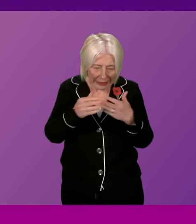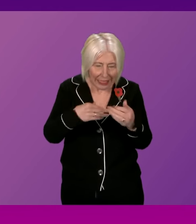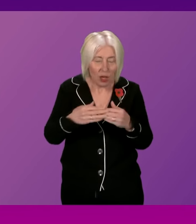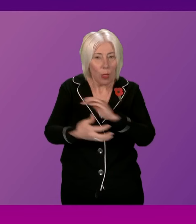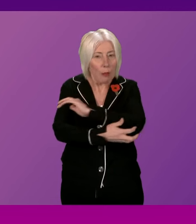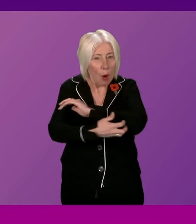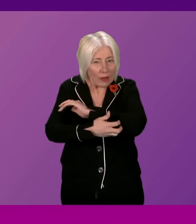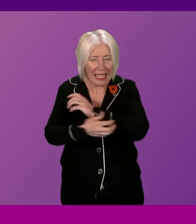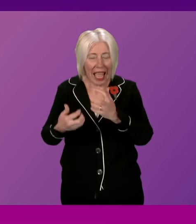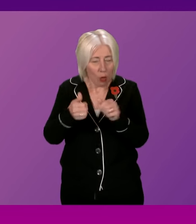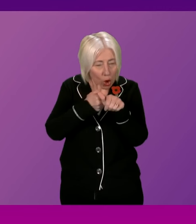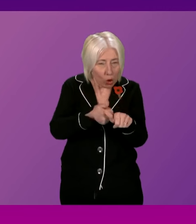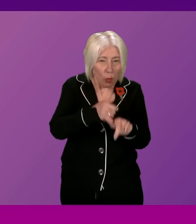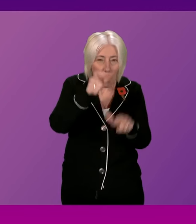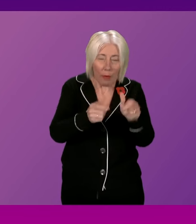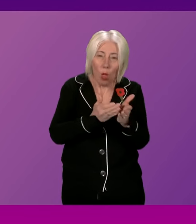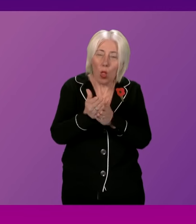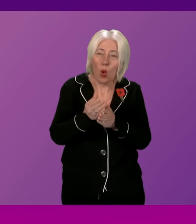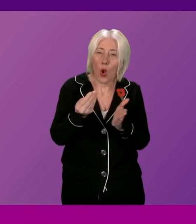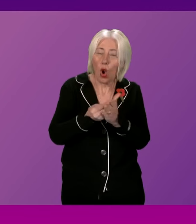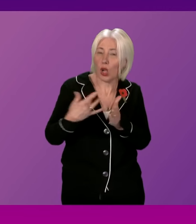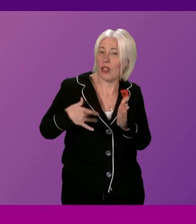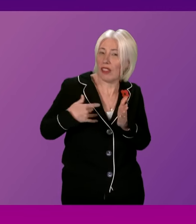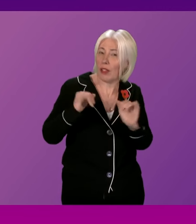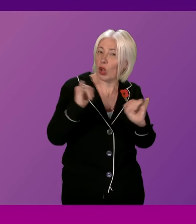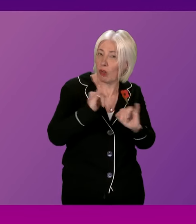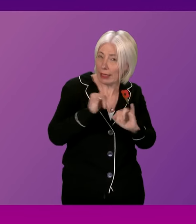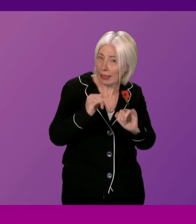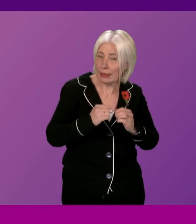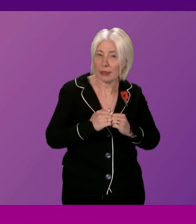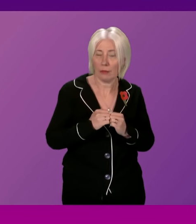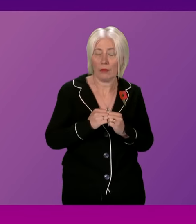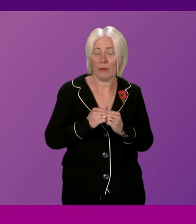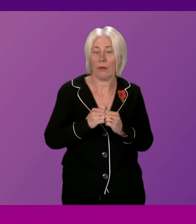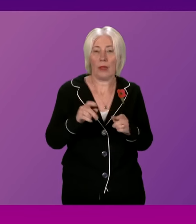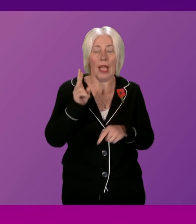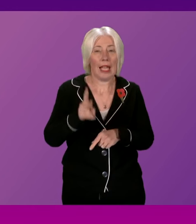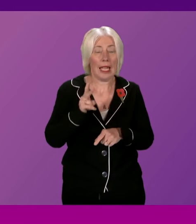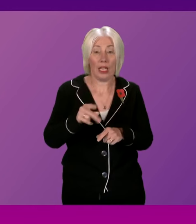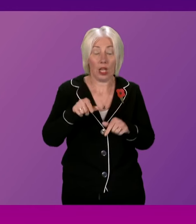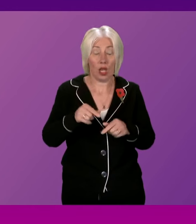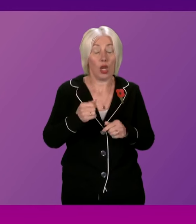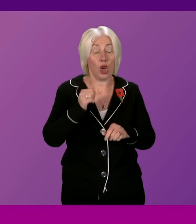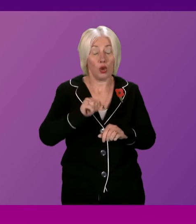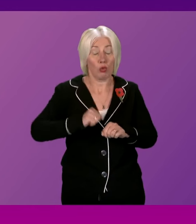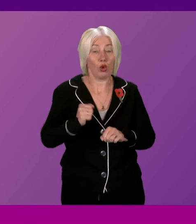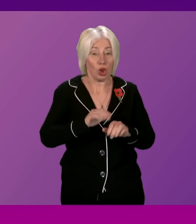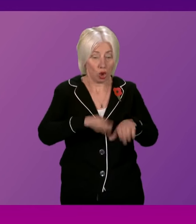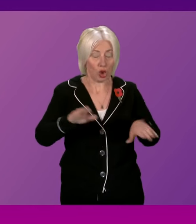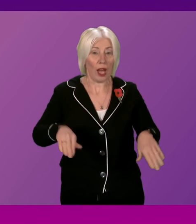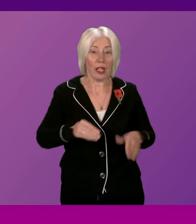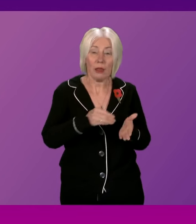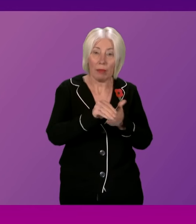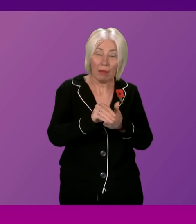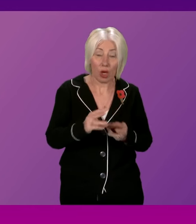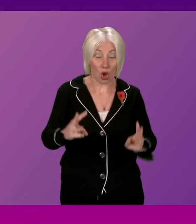far as possible during the ongoing cost-of-living crisis this year. This includes delivering, of course, a game-changing Scottish child payment, tripling our